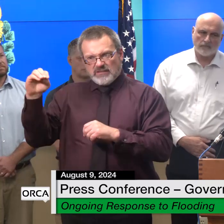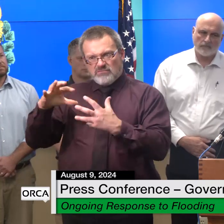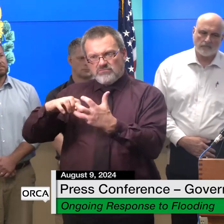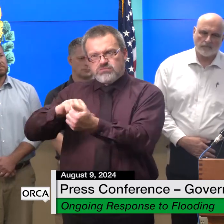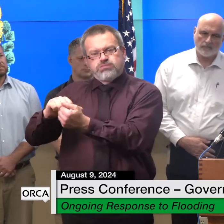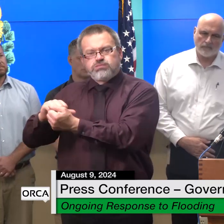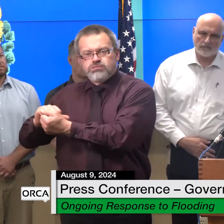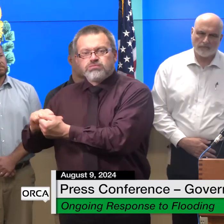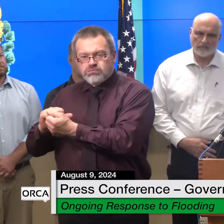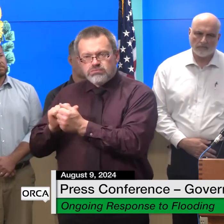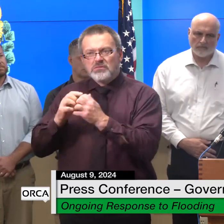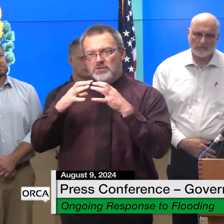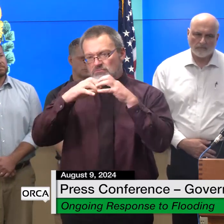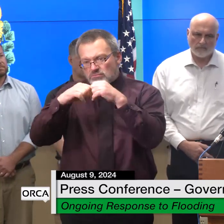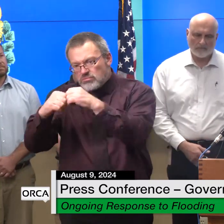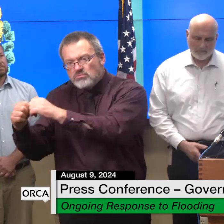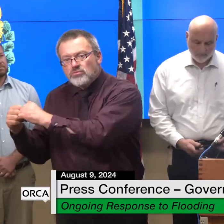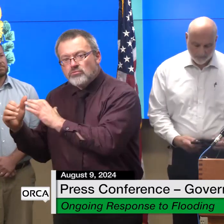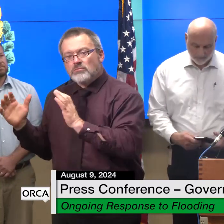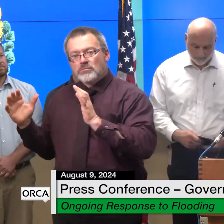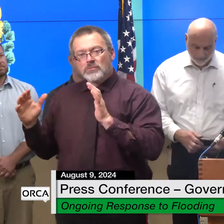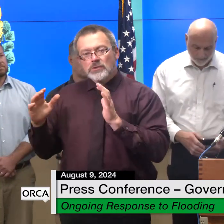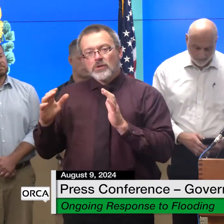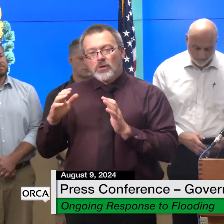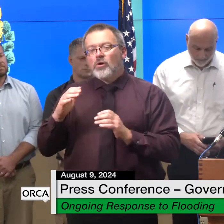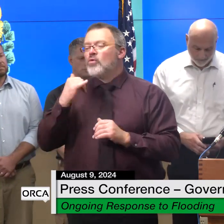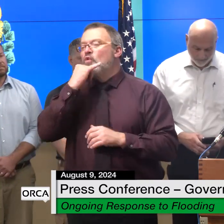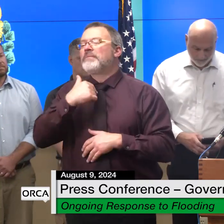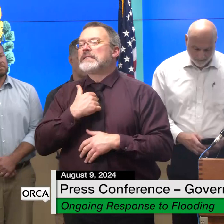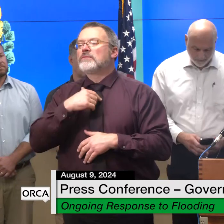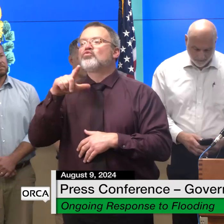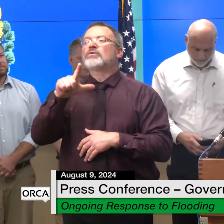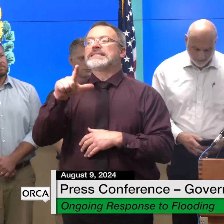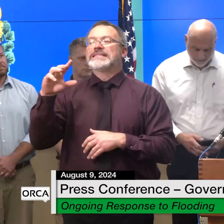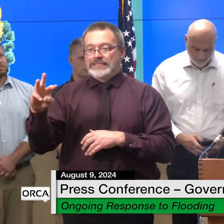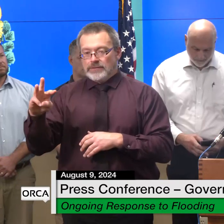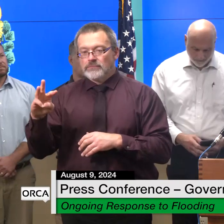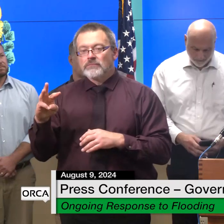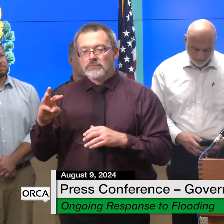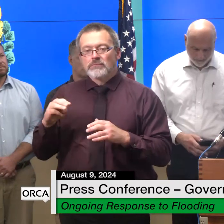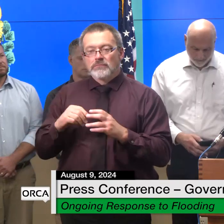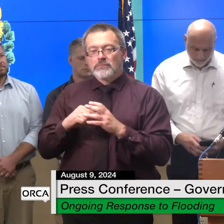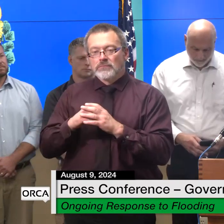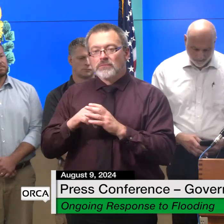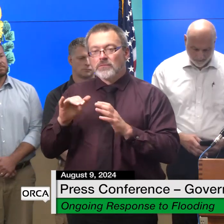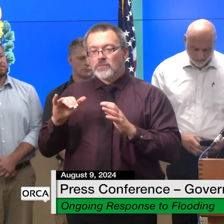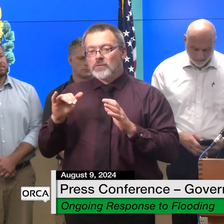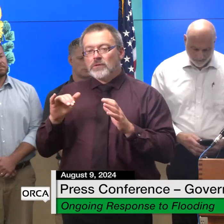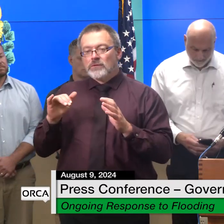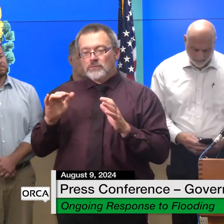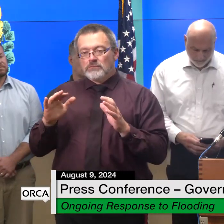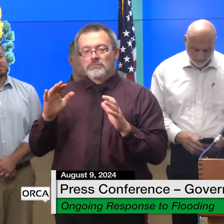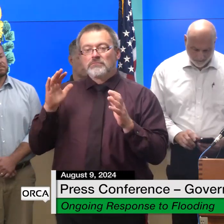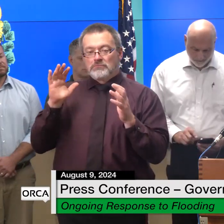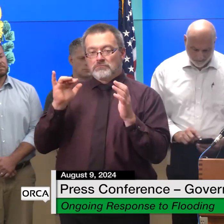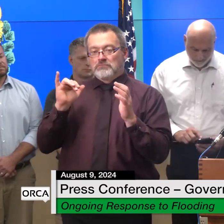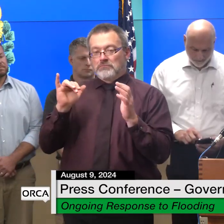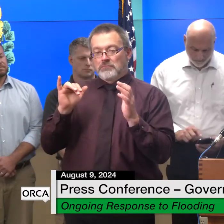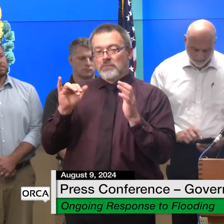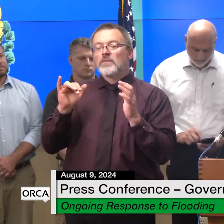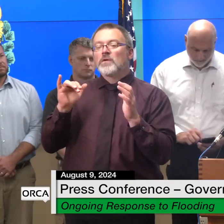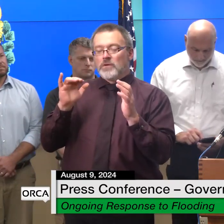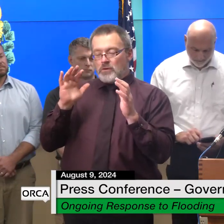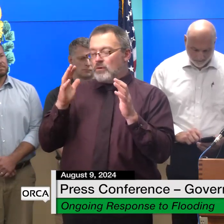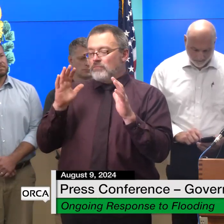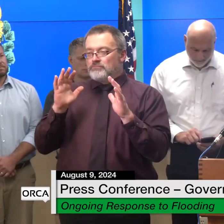data shows 26 homes destroyed and 121 with major damage and because of our